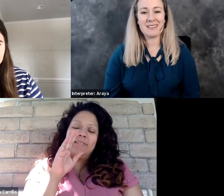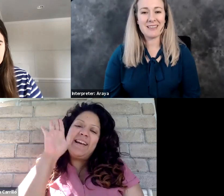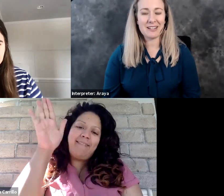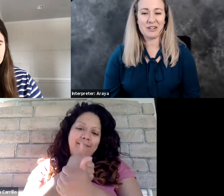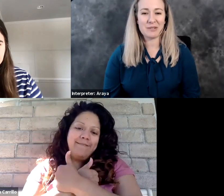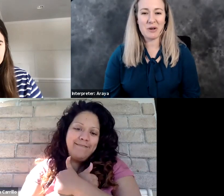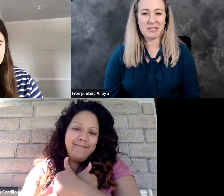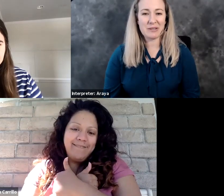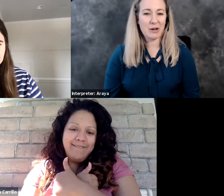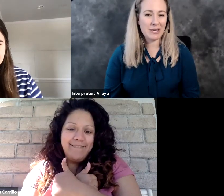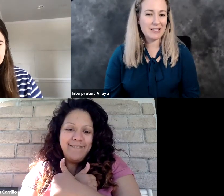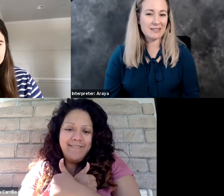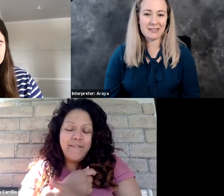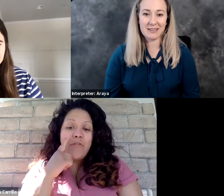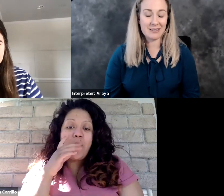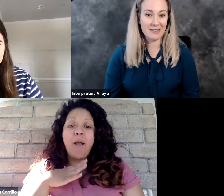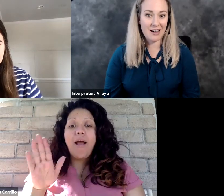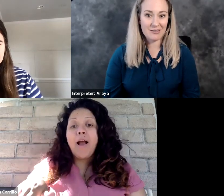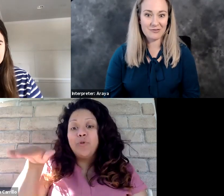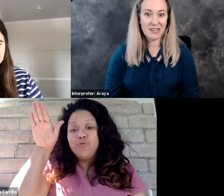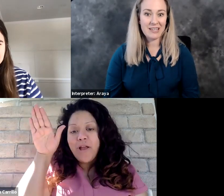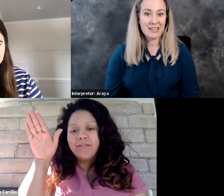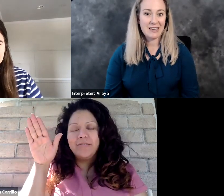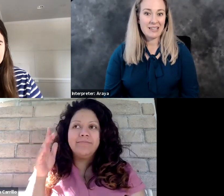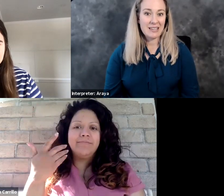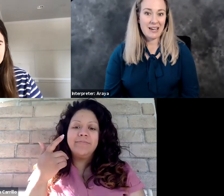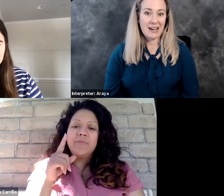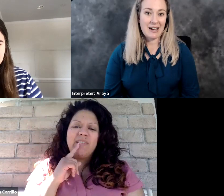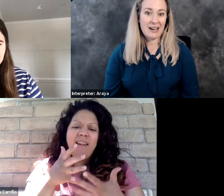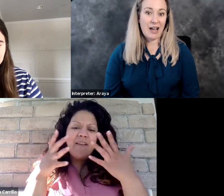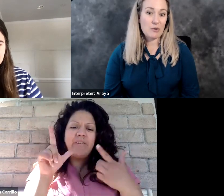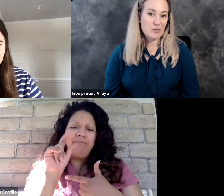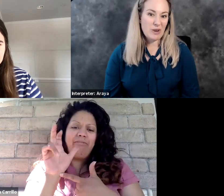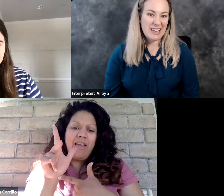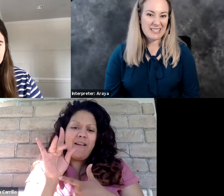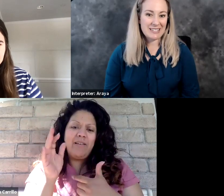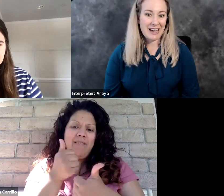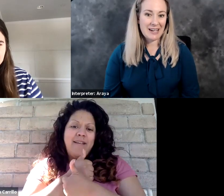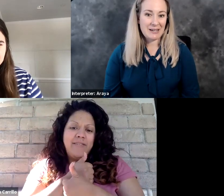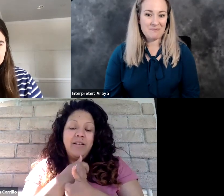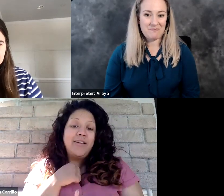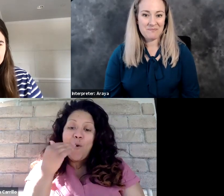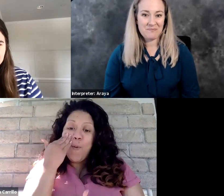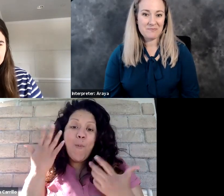The thing I cherish most about who he is is his love. I was raised,